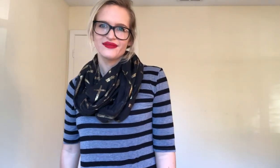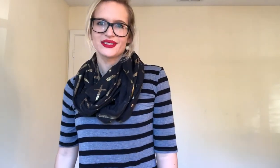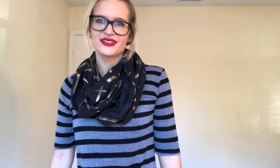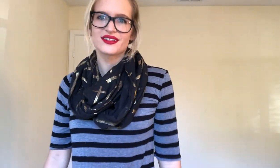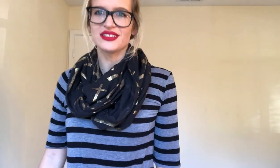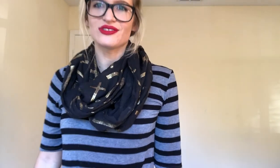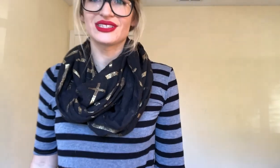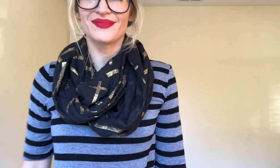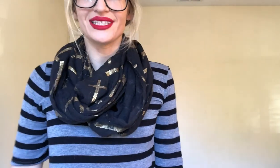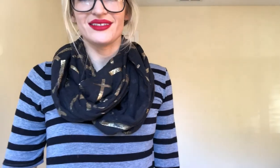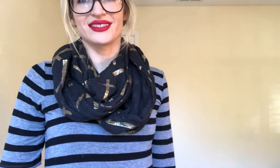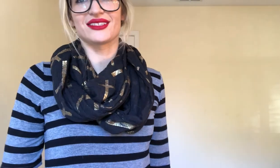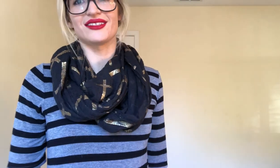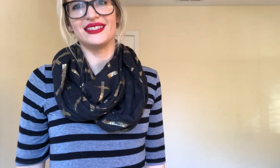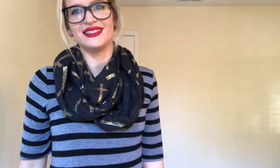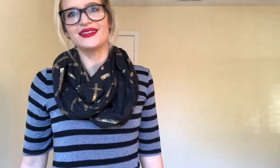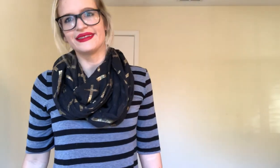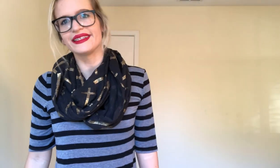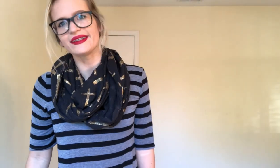Dog. Enjoys. Me. That's. All. I. Bye.